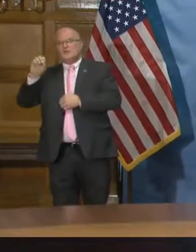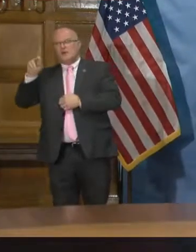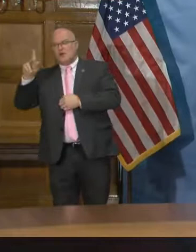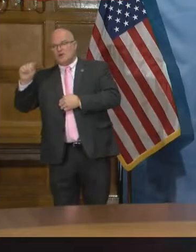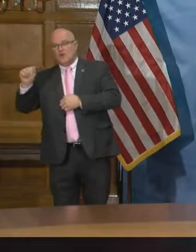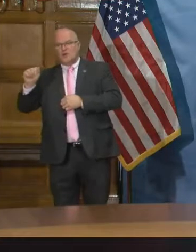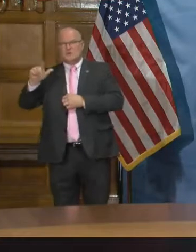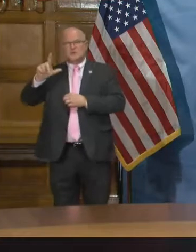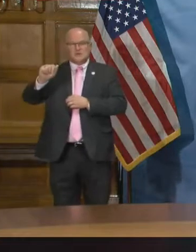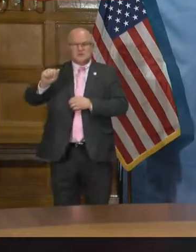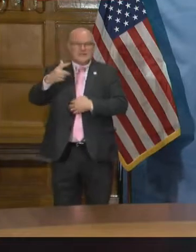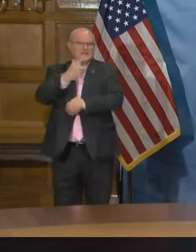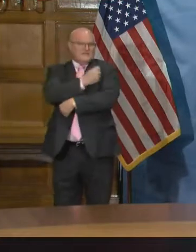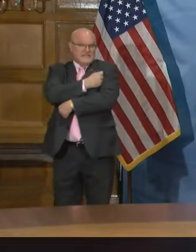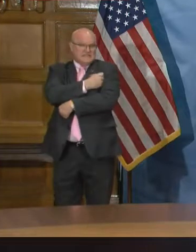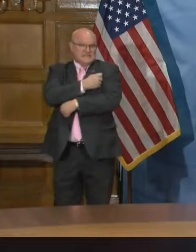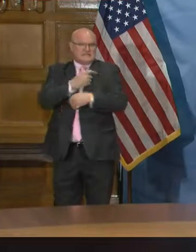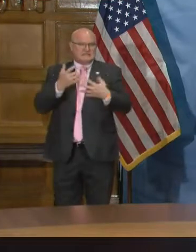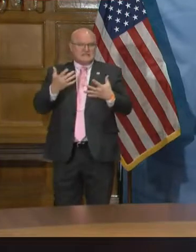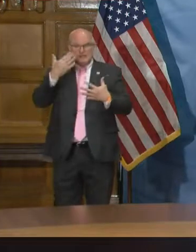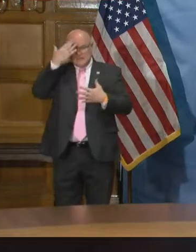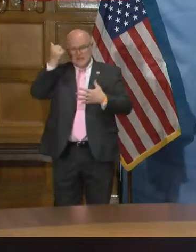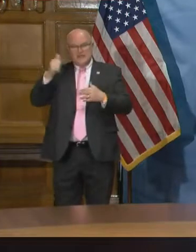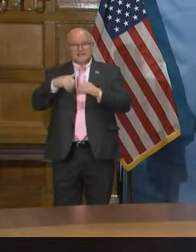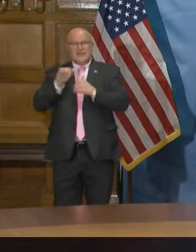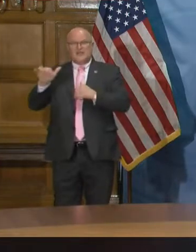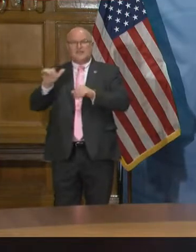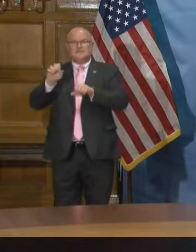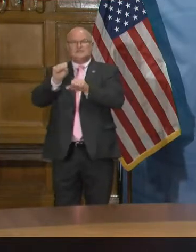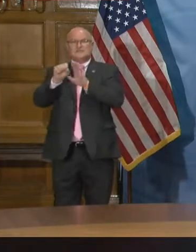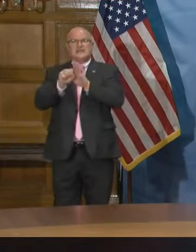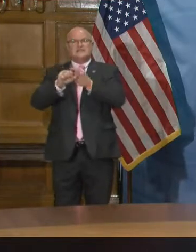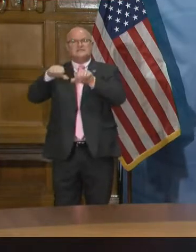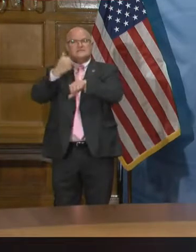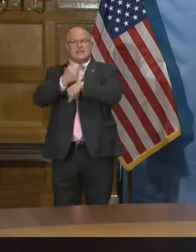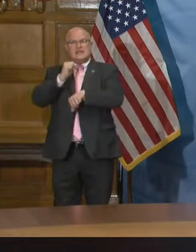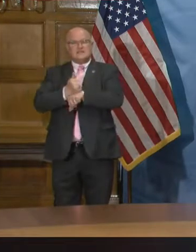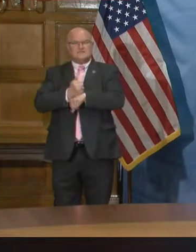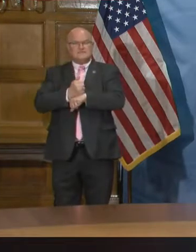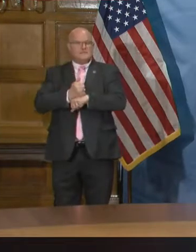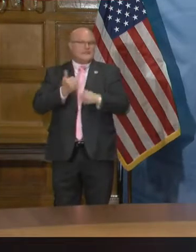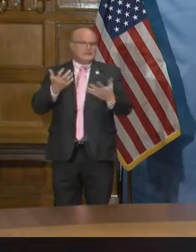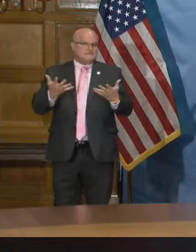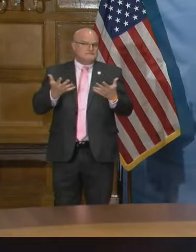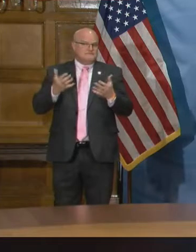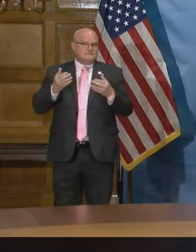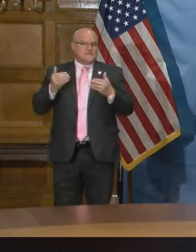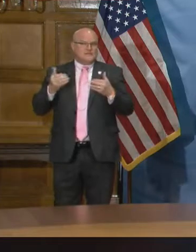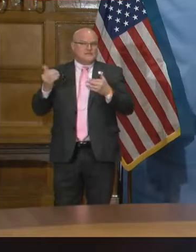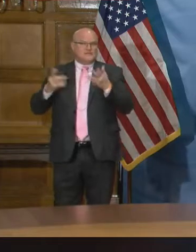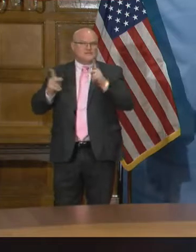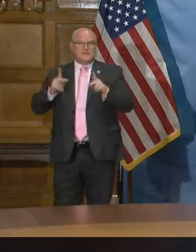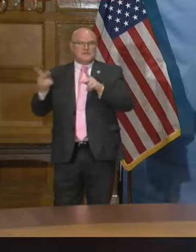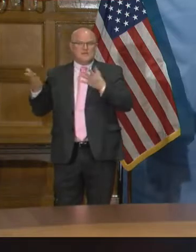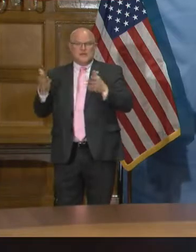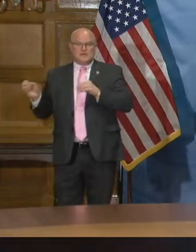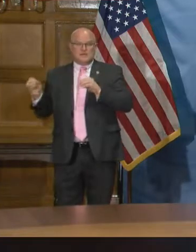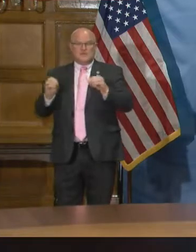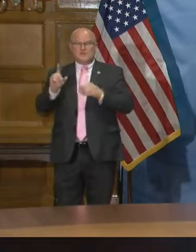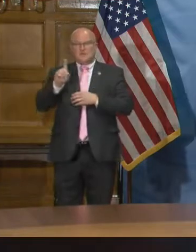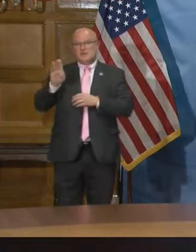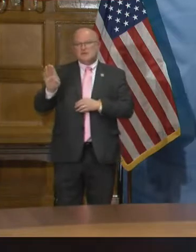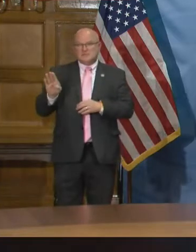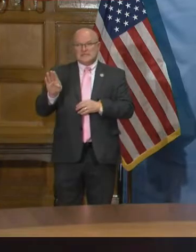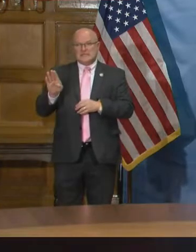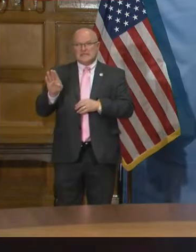get vaccinations, uh, just because of how those states are set up. Uh, have you thought about perhaps moving these folks up to 1b